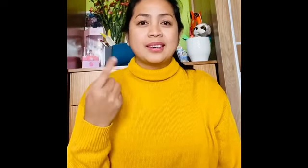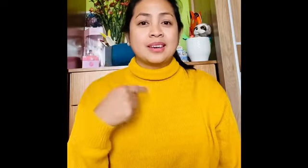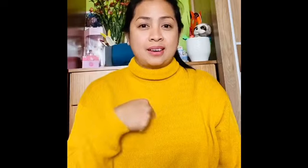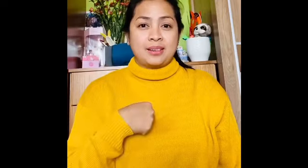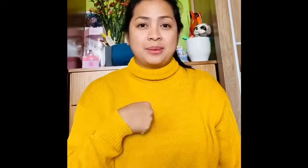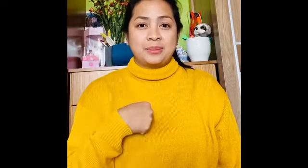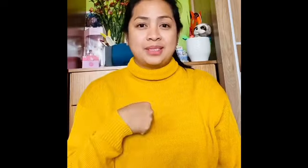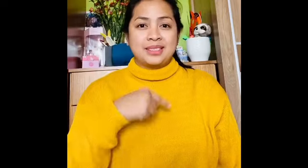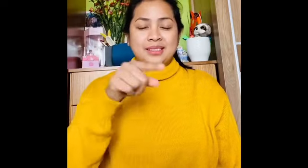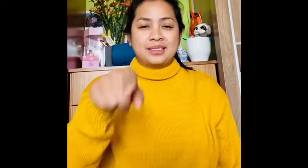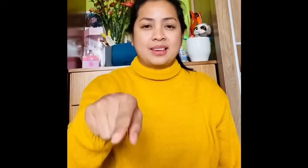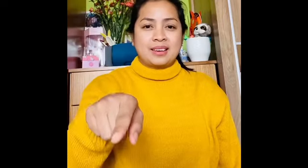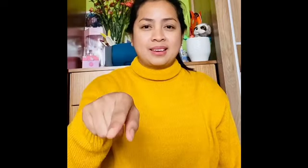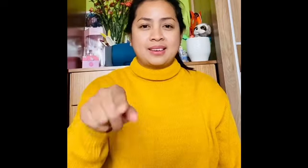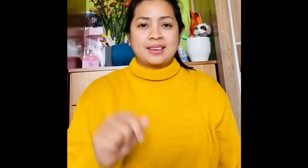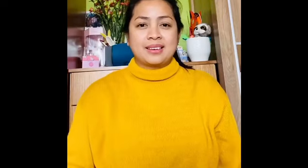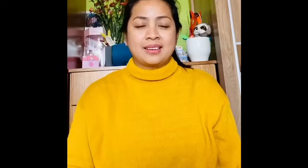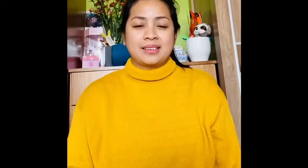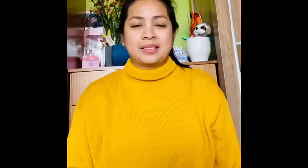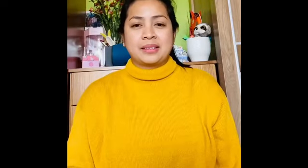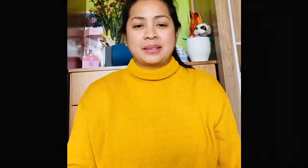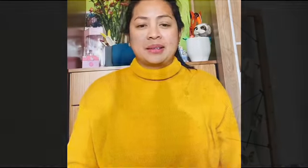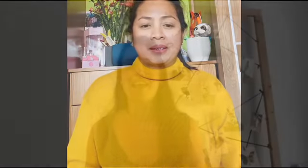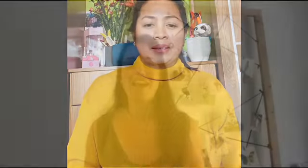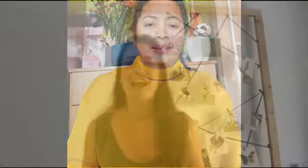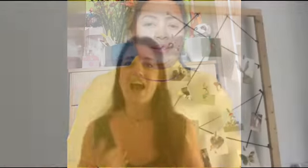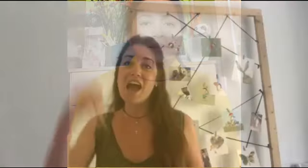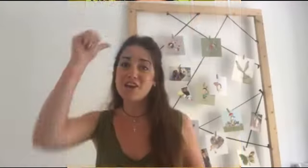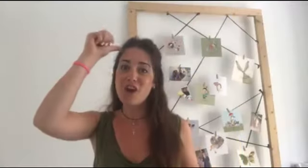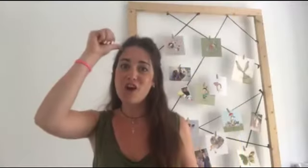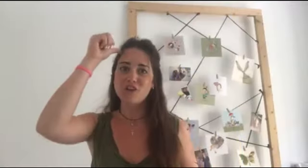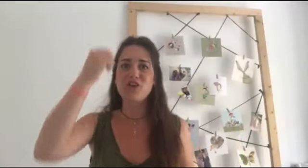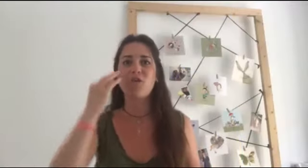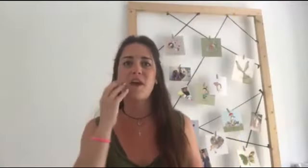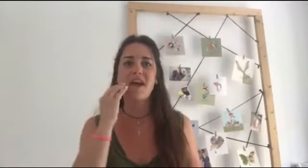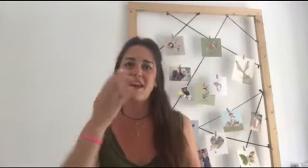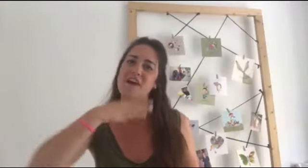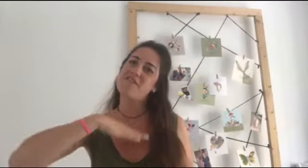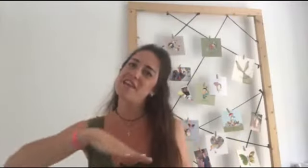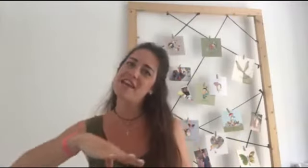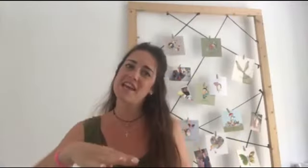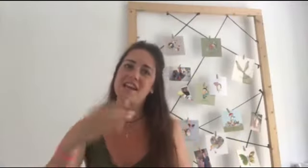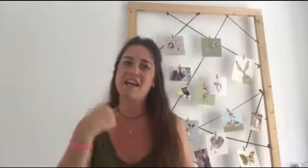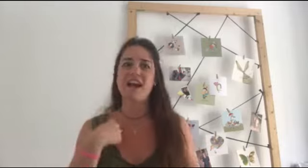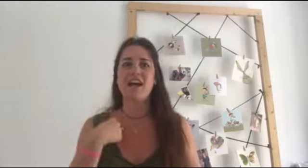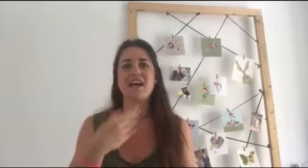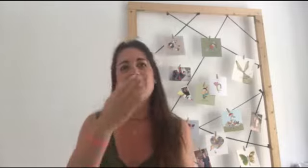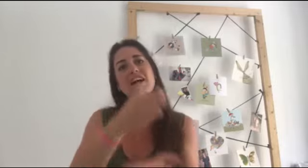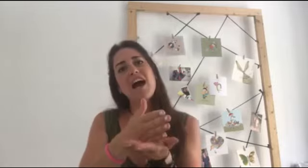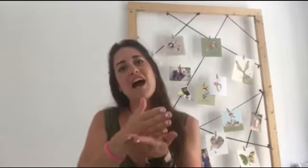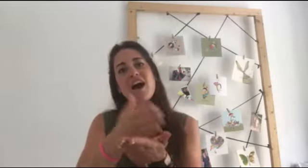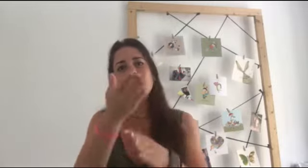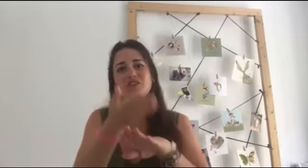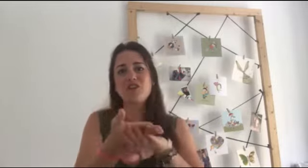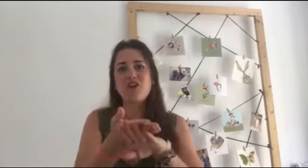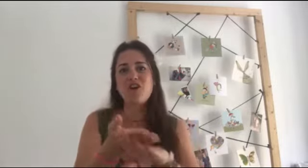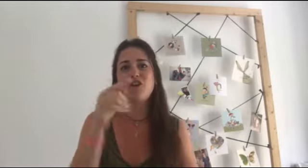I'll be there And I know when I need it I can count on